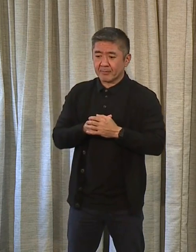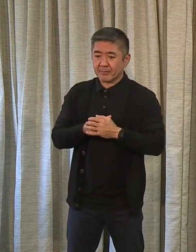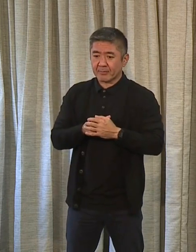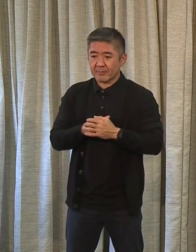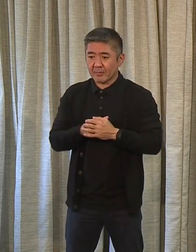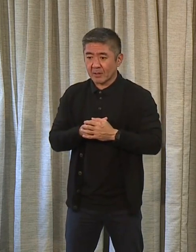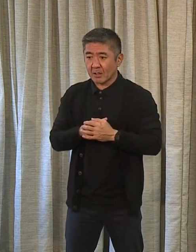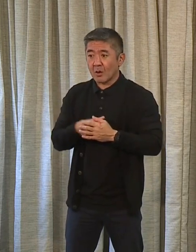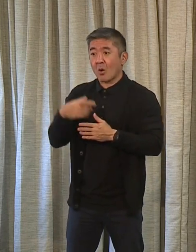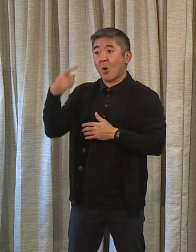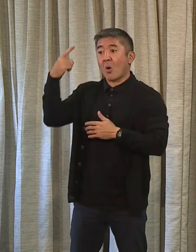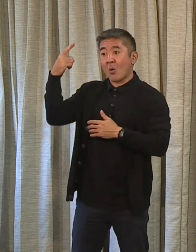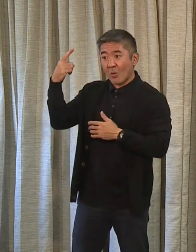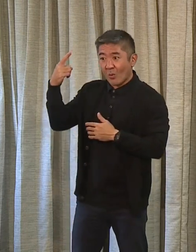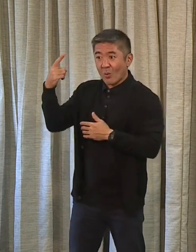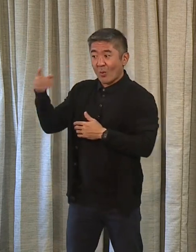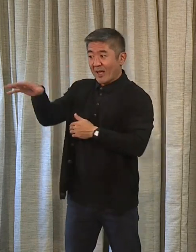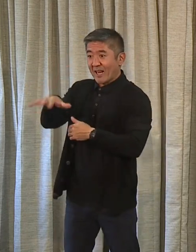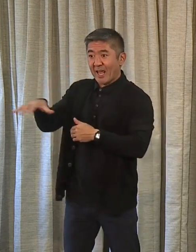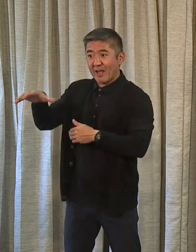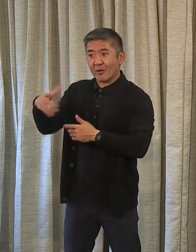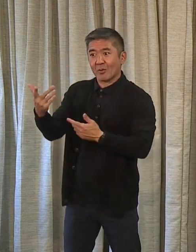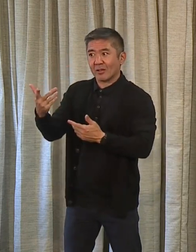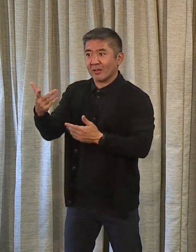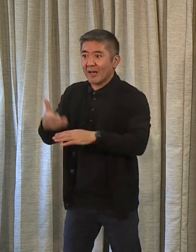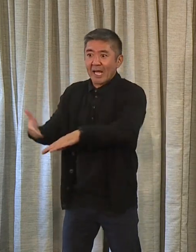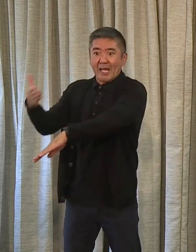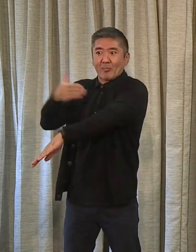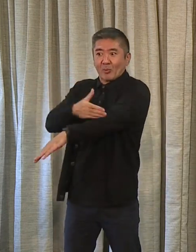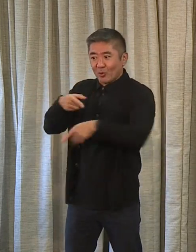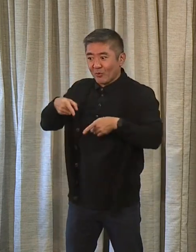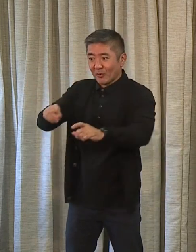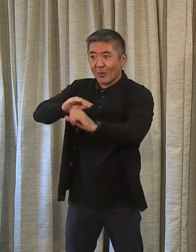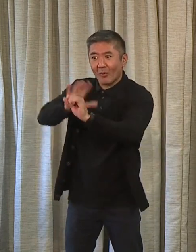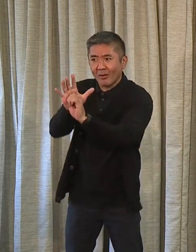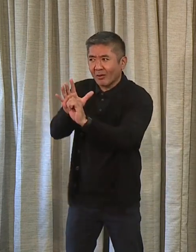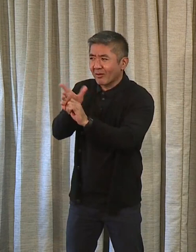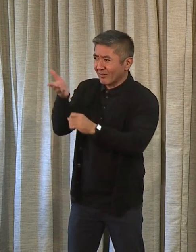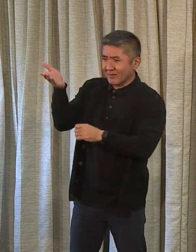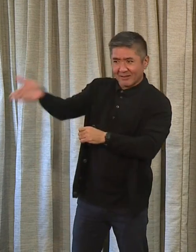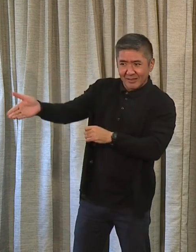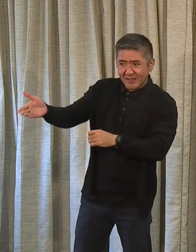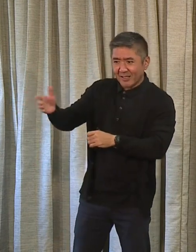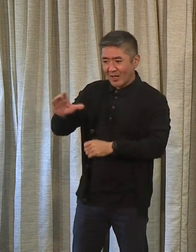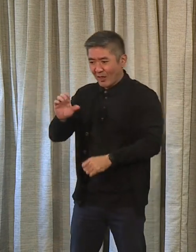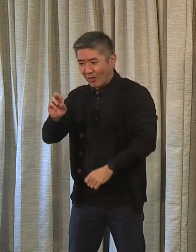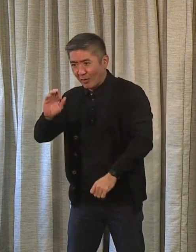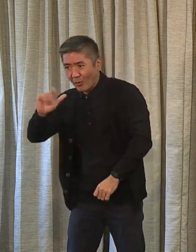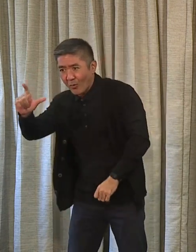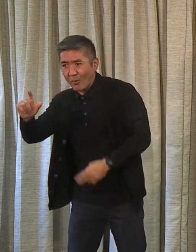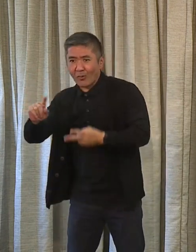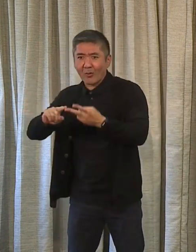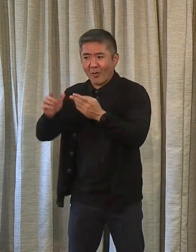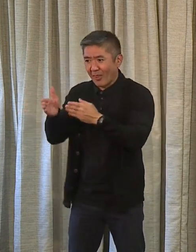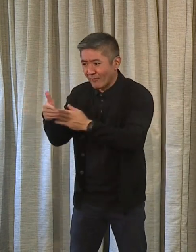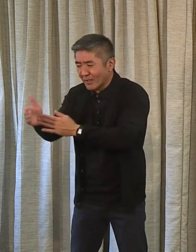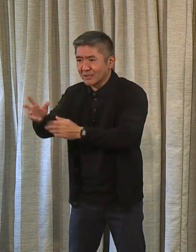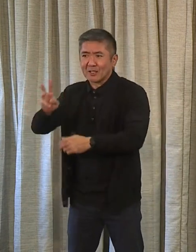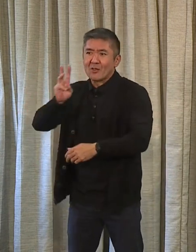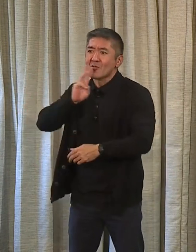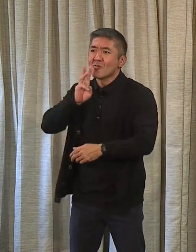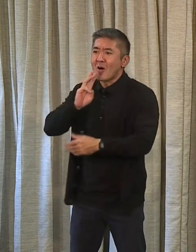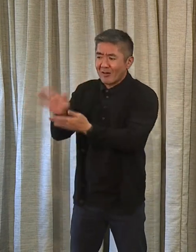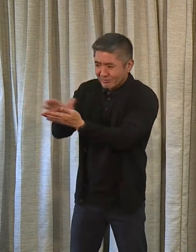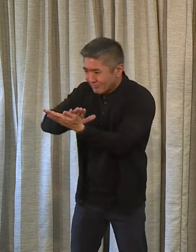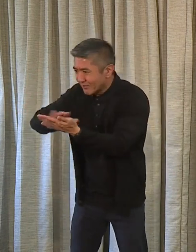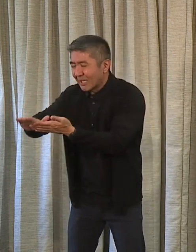the pandemic, it was, you know, that site. I mean, you know, from the coral to the fish to the water and everything. And so we want